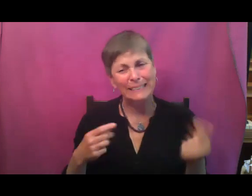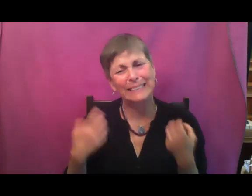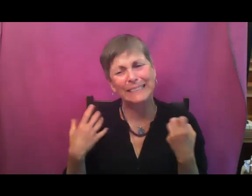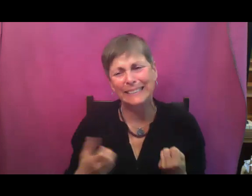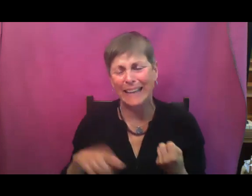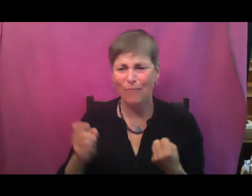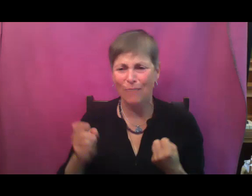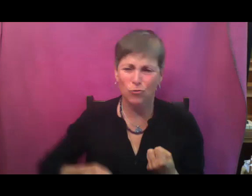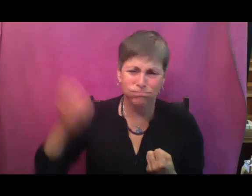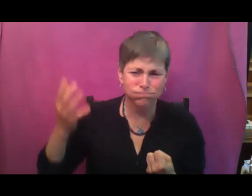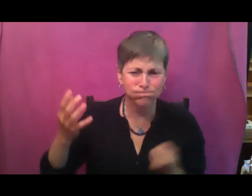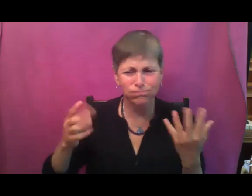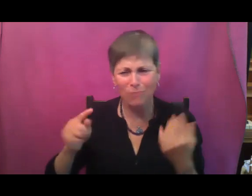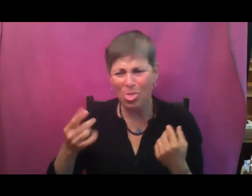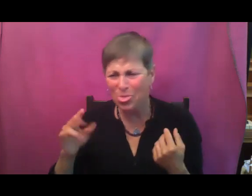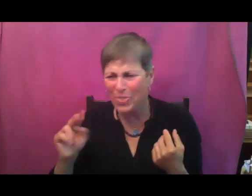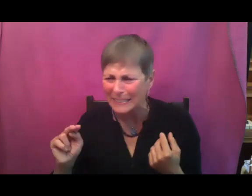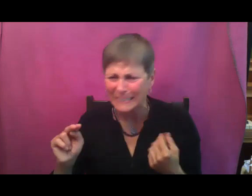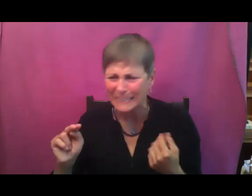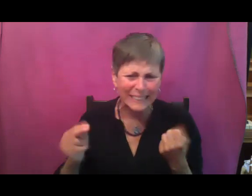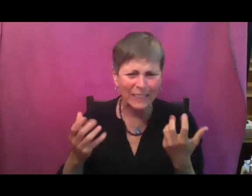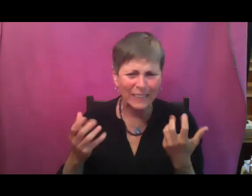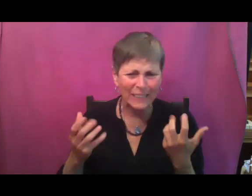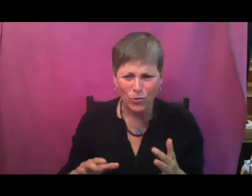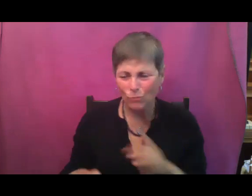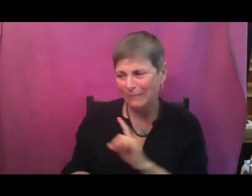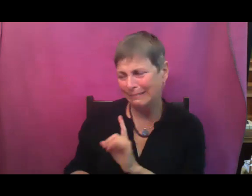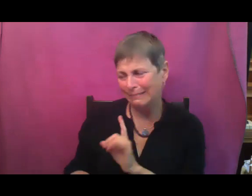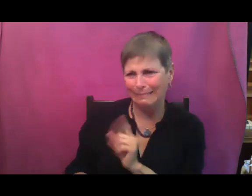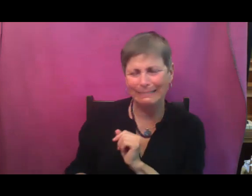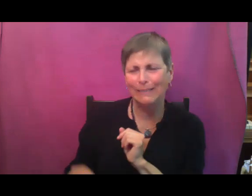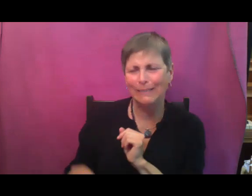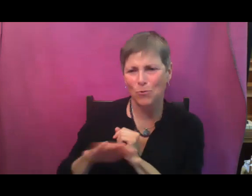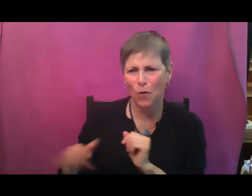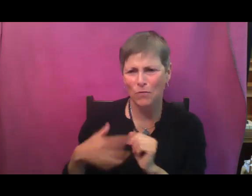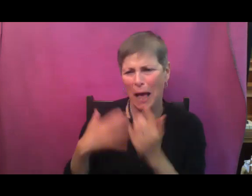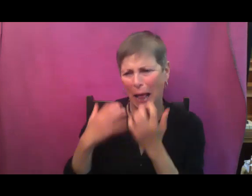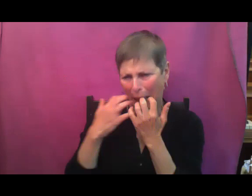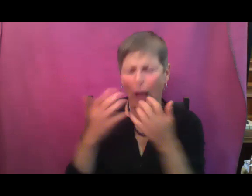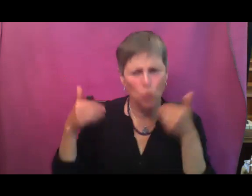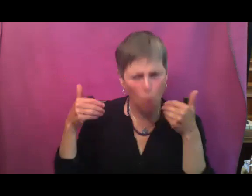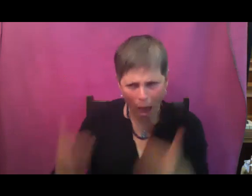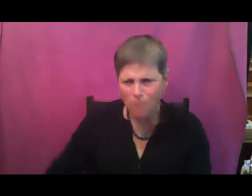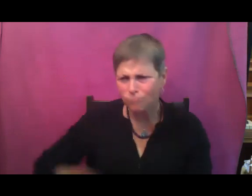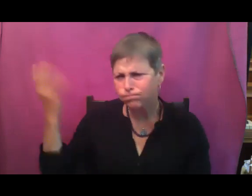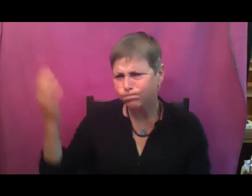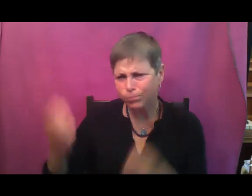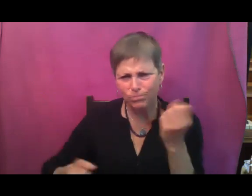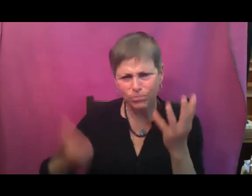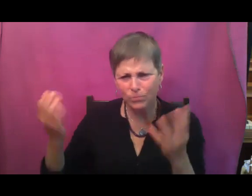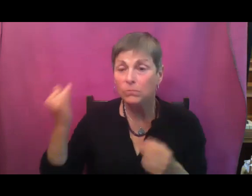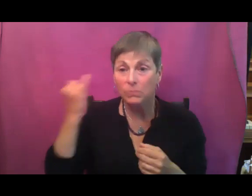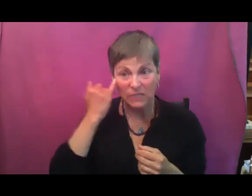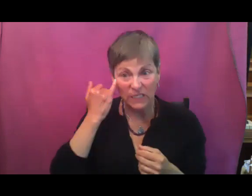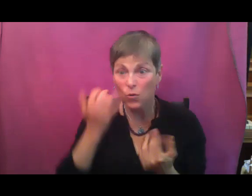because they all look so good. But here's the thing, none of them will look good in two weeks if she hadn't have thinned them. A-S